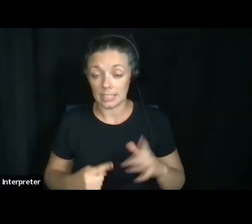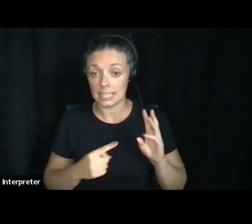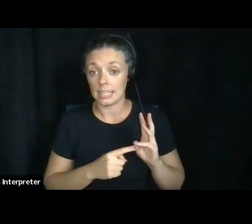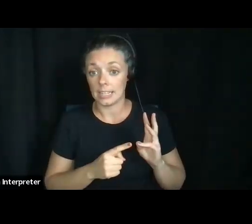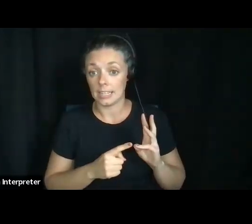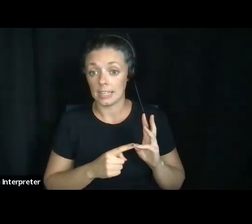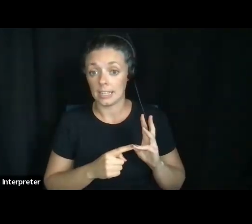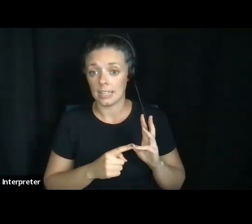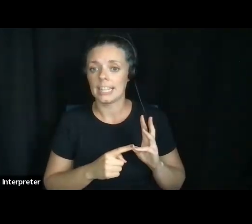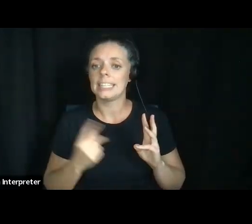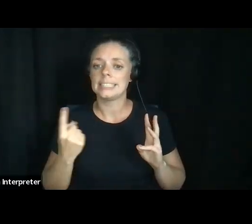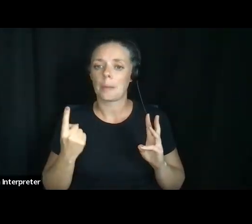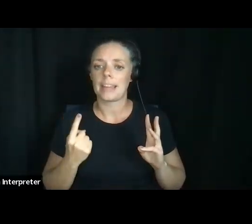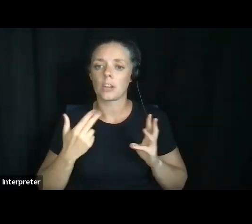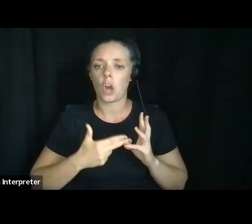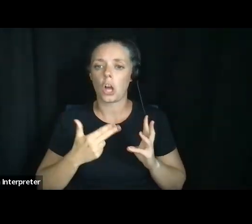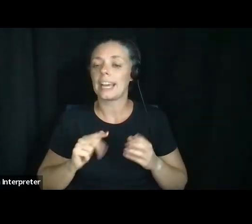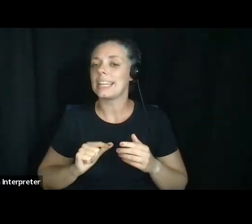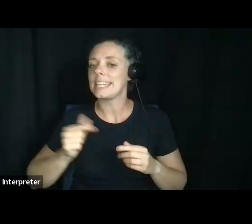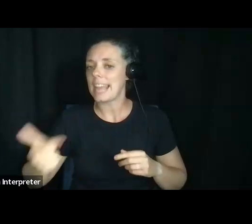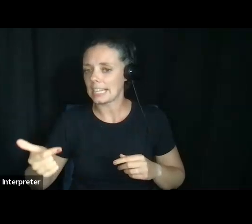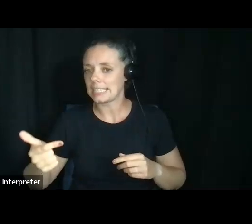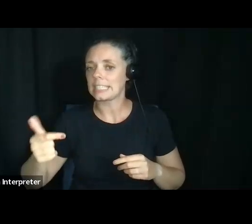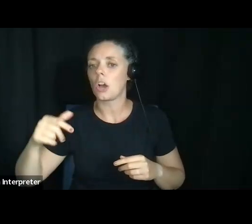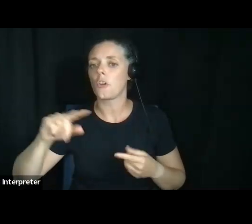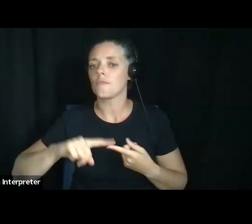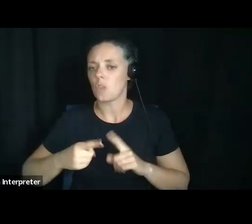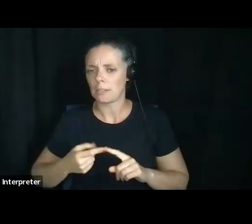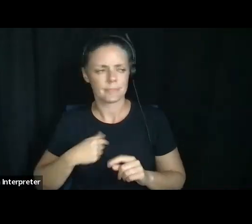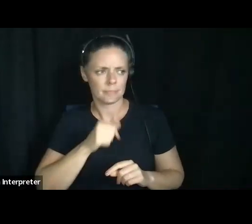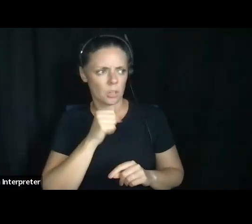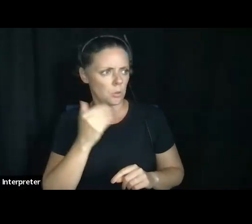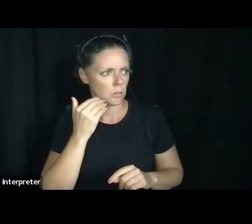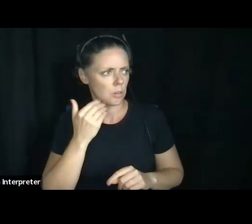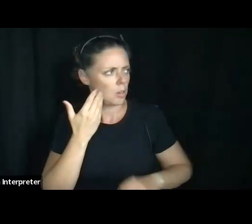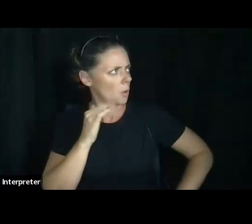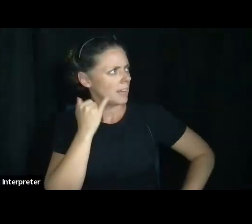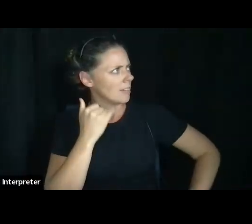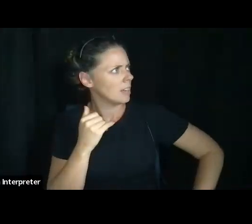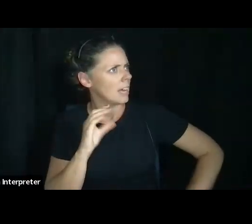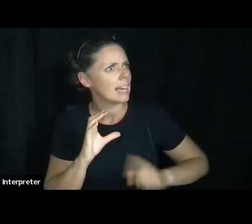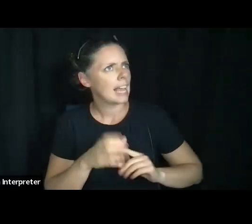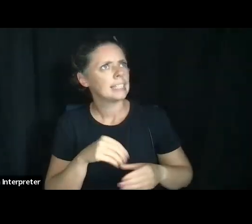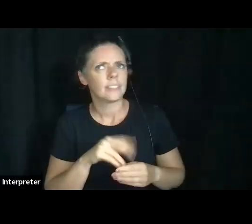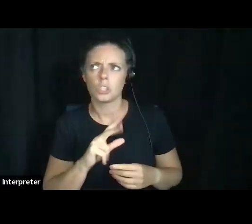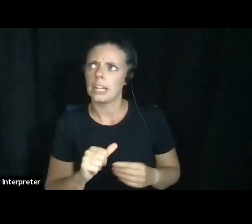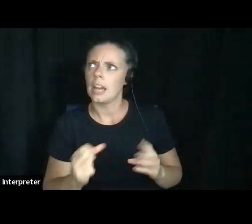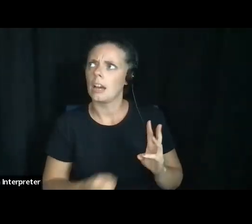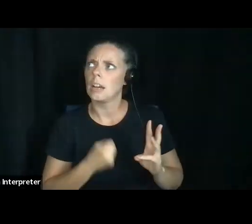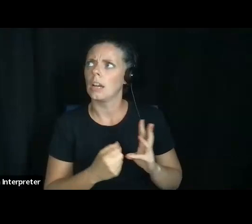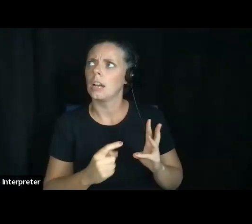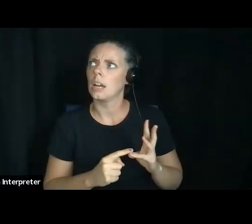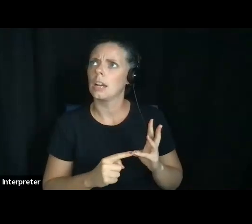after that is something called next friend. I don't know if there's ever been a case in Virginia that has gotten that far down the line. Um,